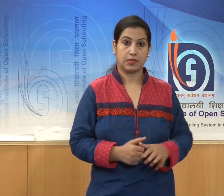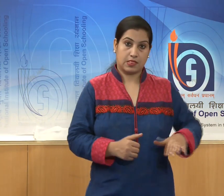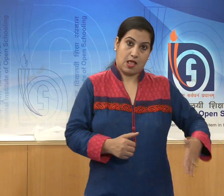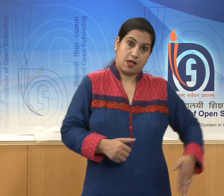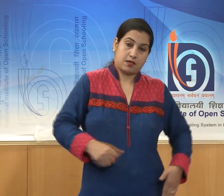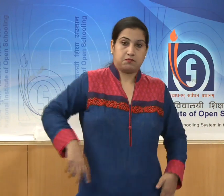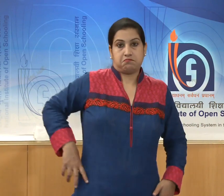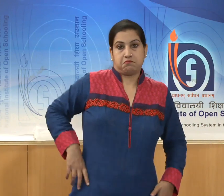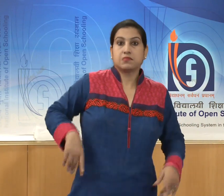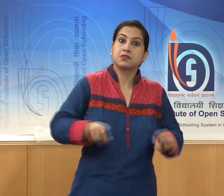left thigh.